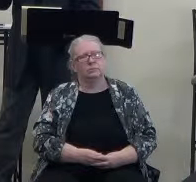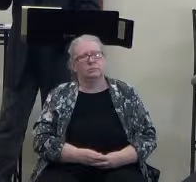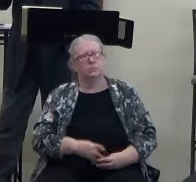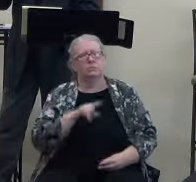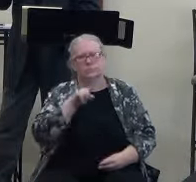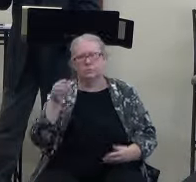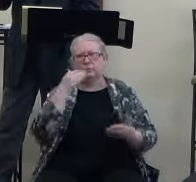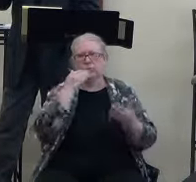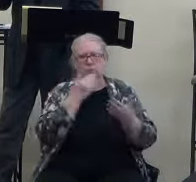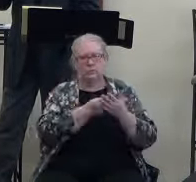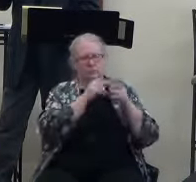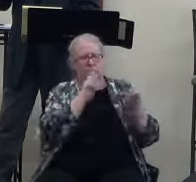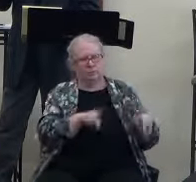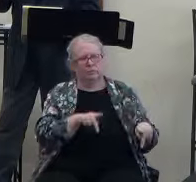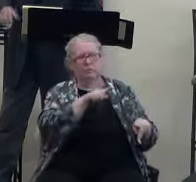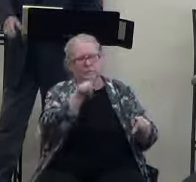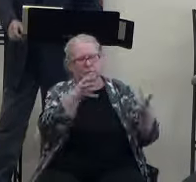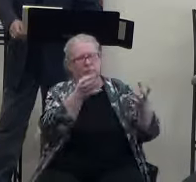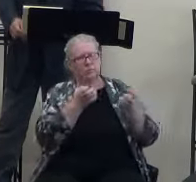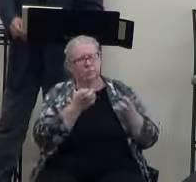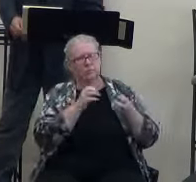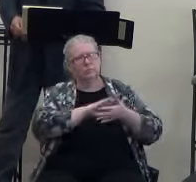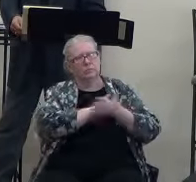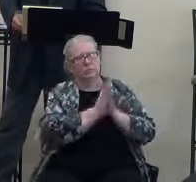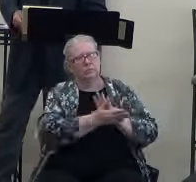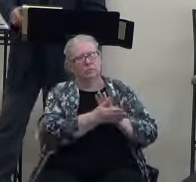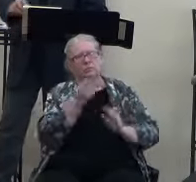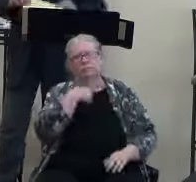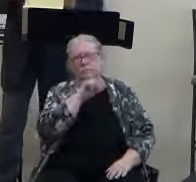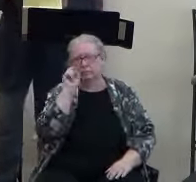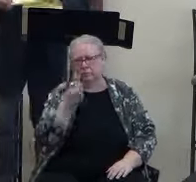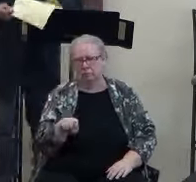You're as good a man as you want to be. We have to be good.